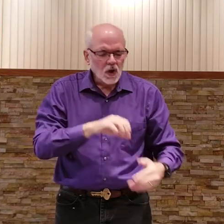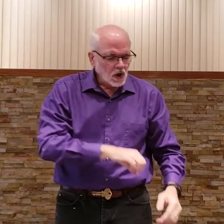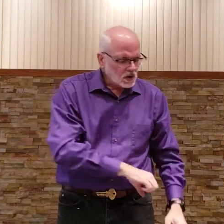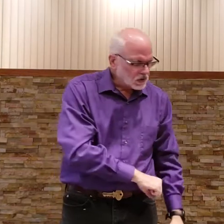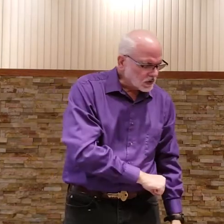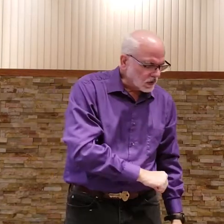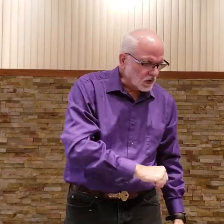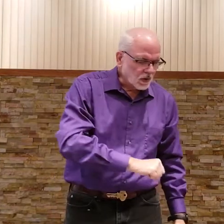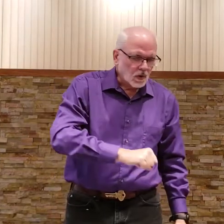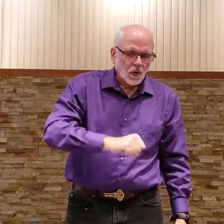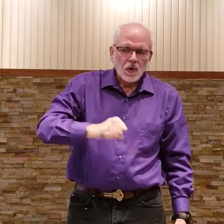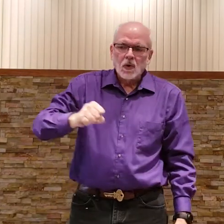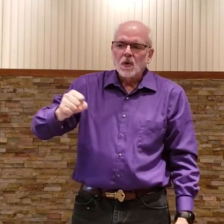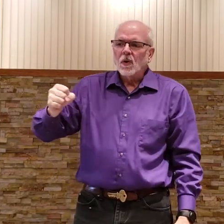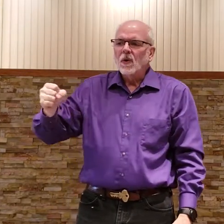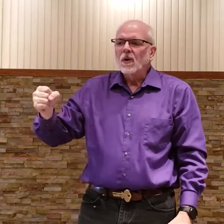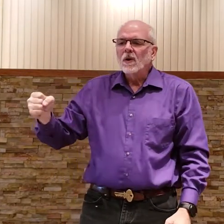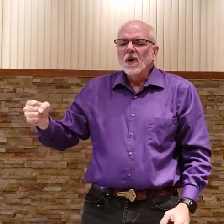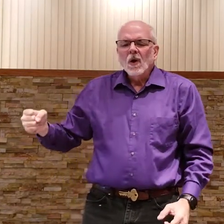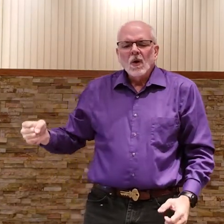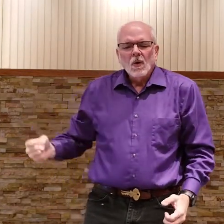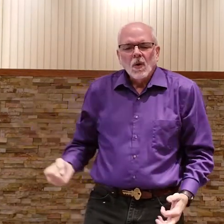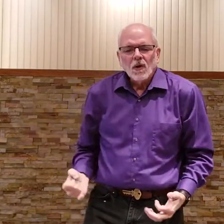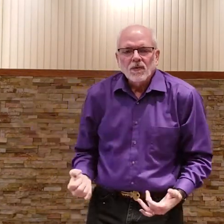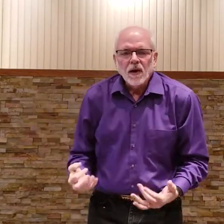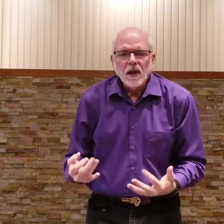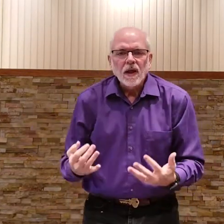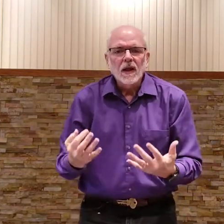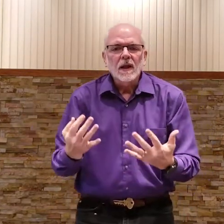sword or flame,